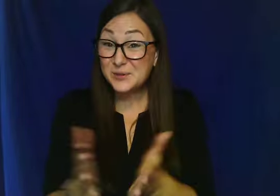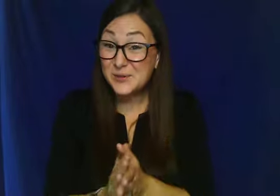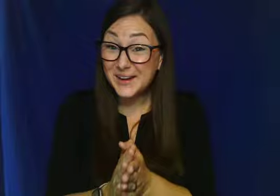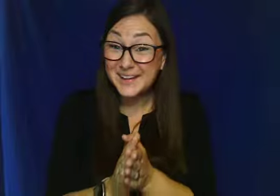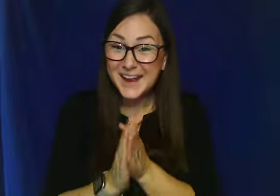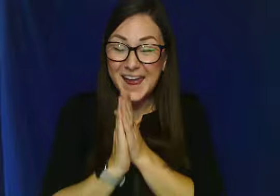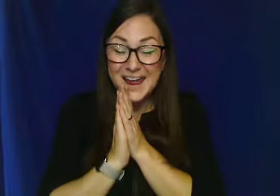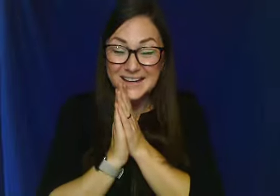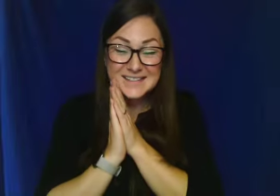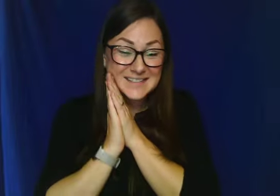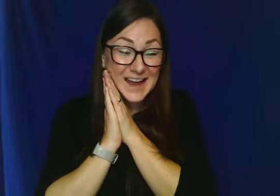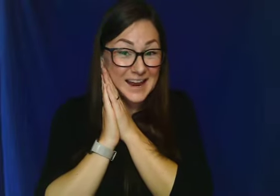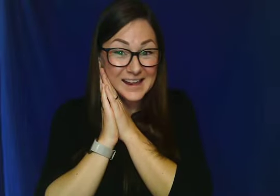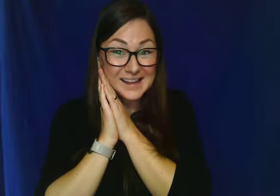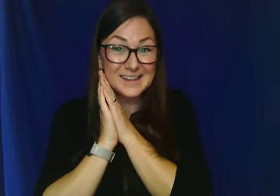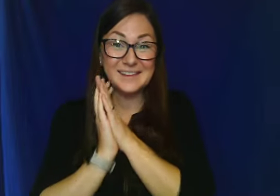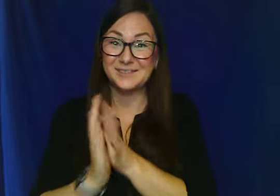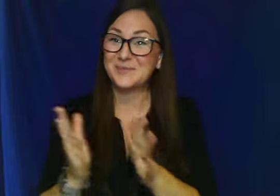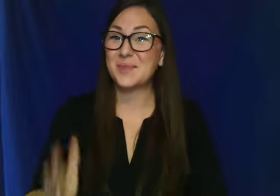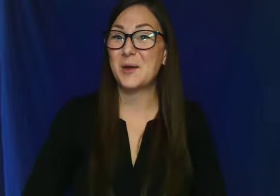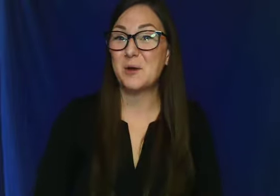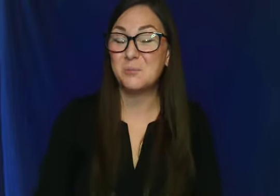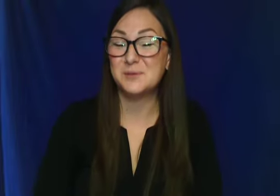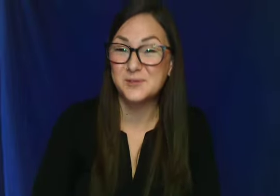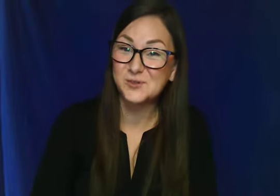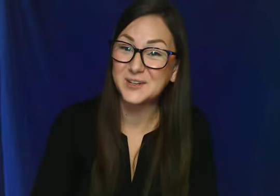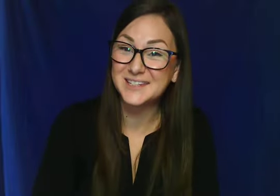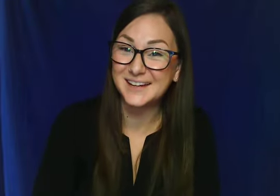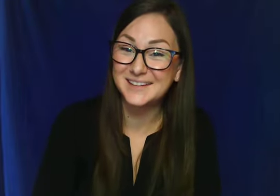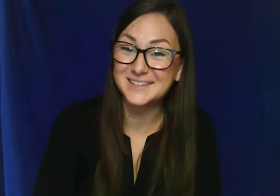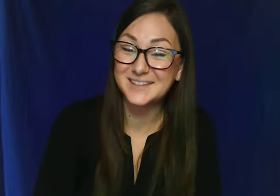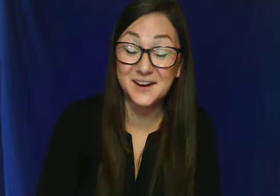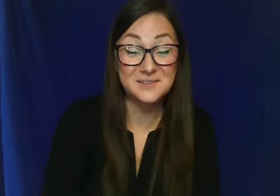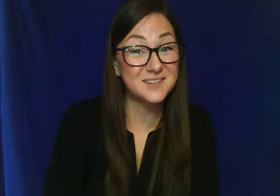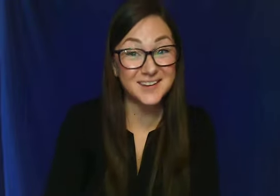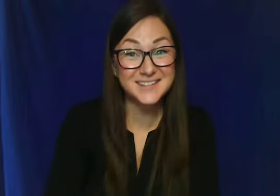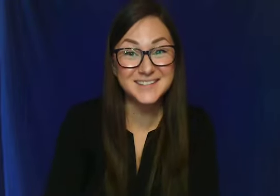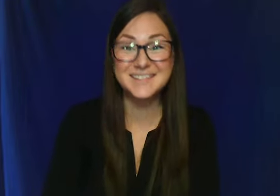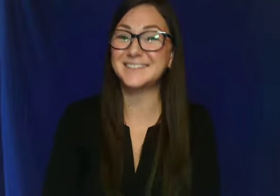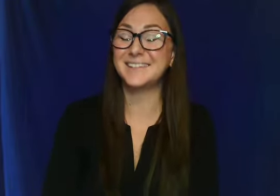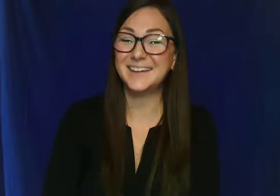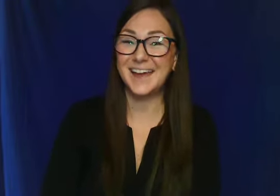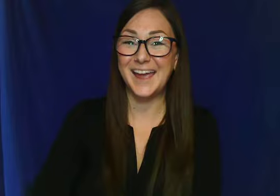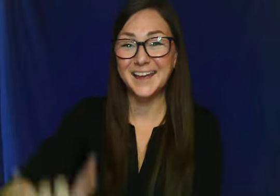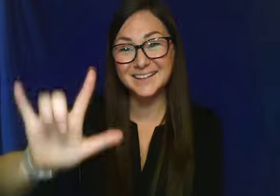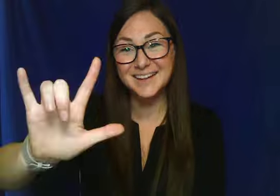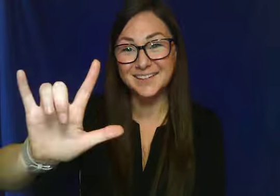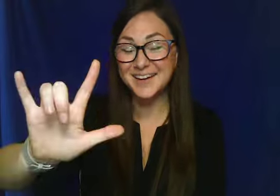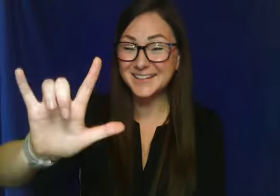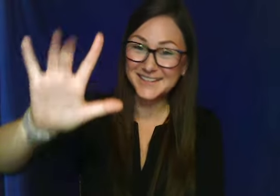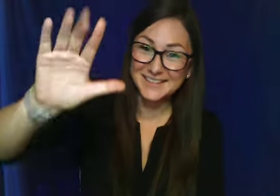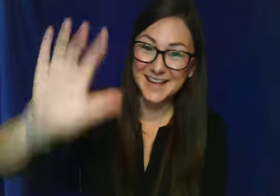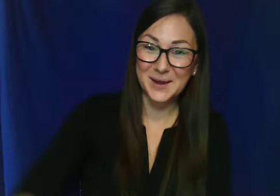enjoyed it. And I hope you enjoy signing the song with us. And all right. Thank you.